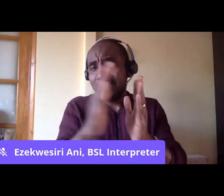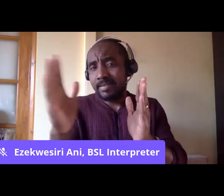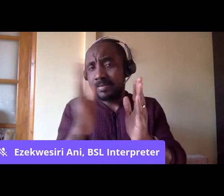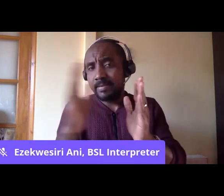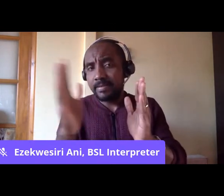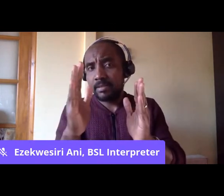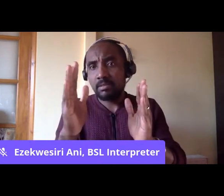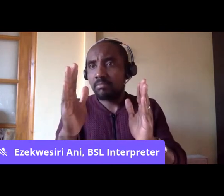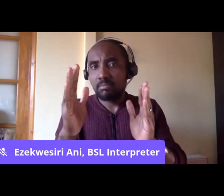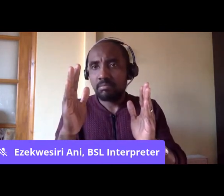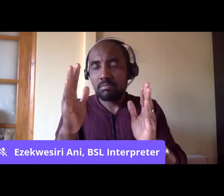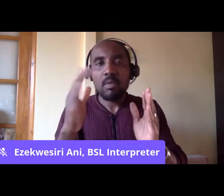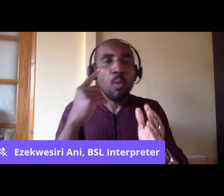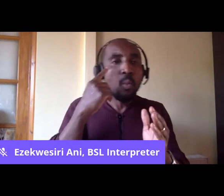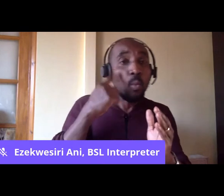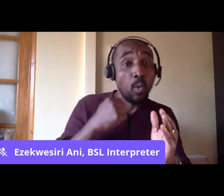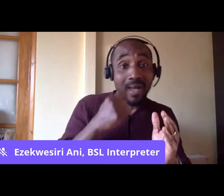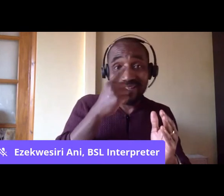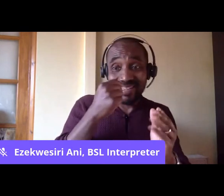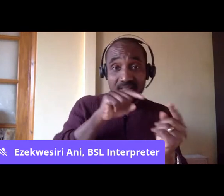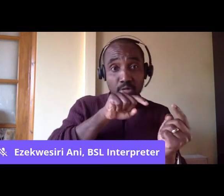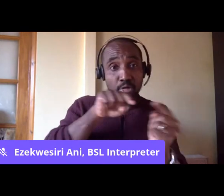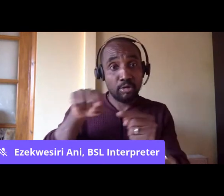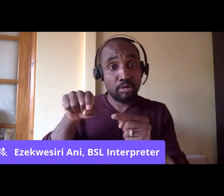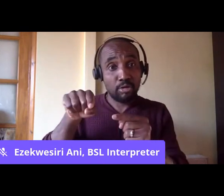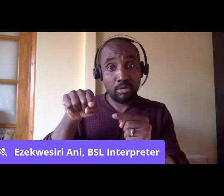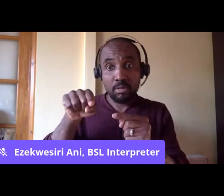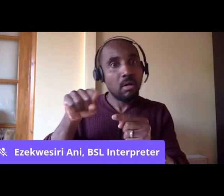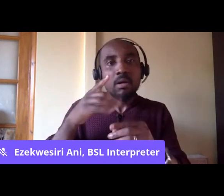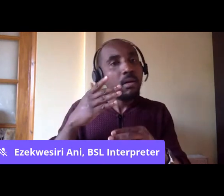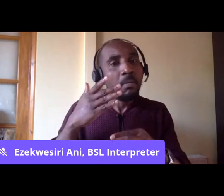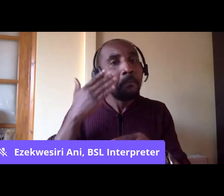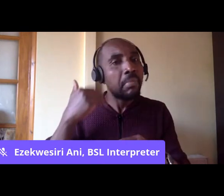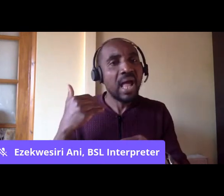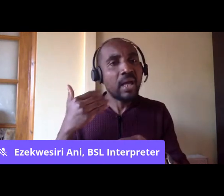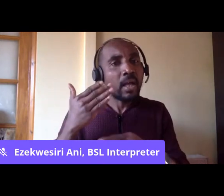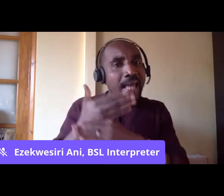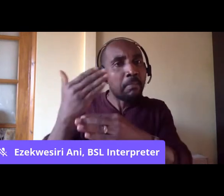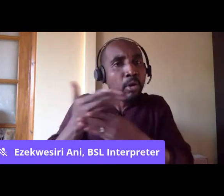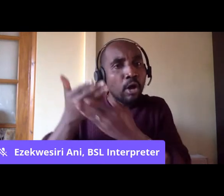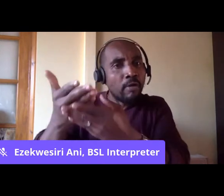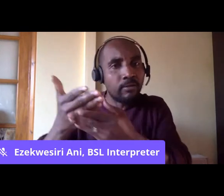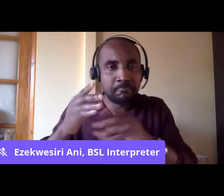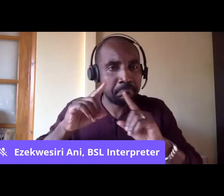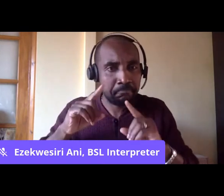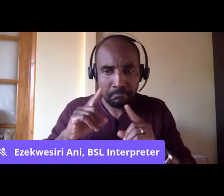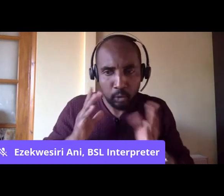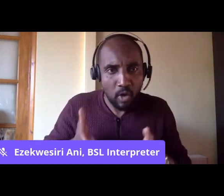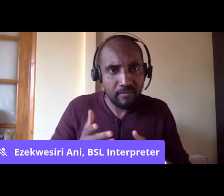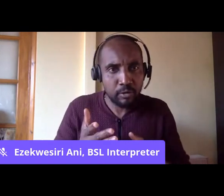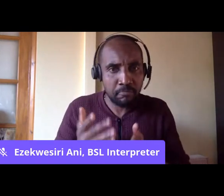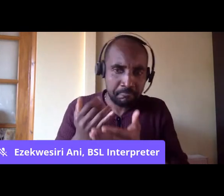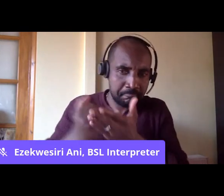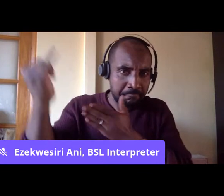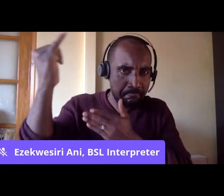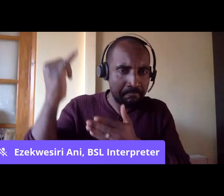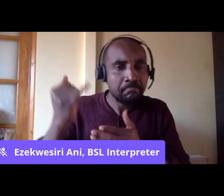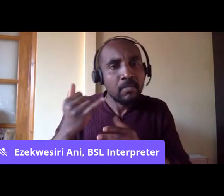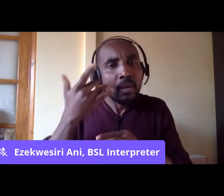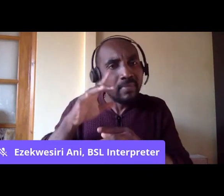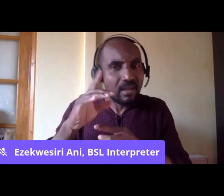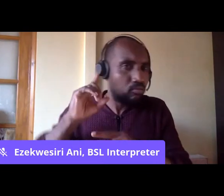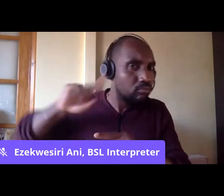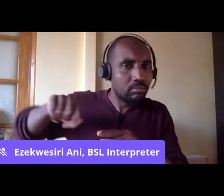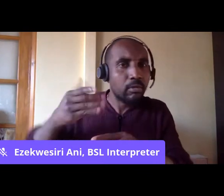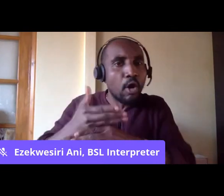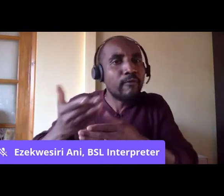discriminate against the employment of black people. And despite the protestations of the trade unions,